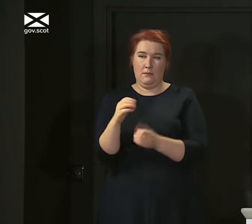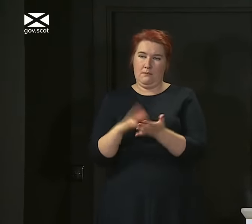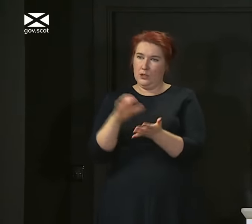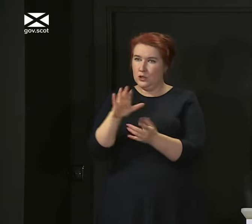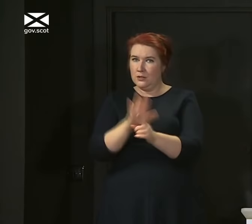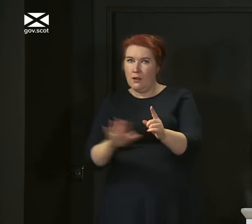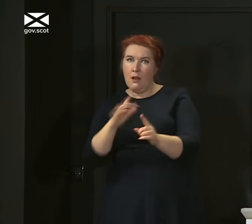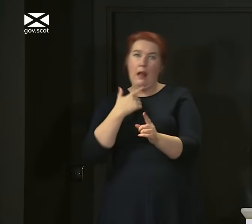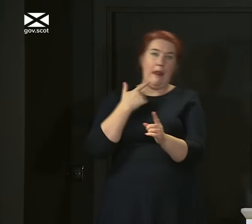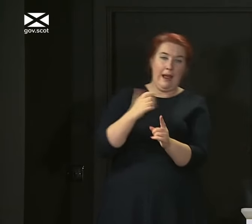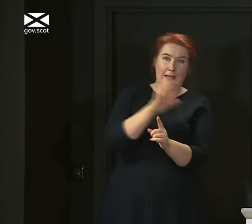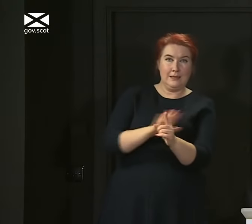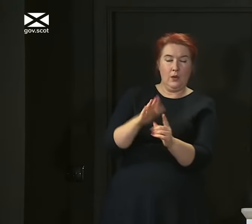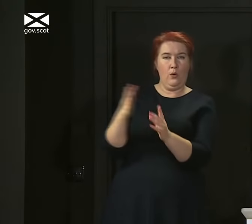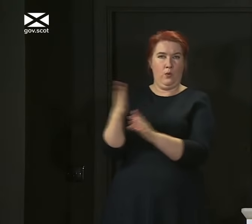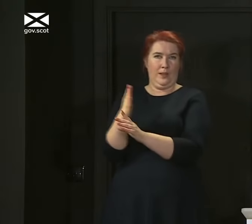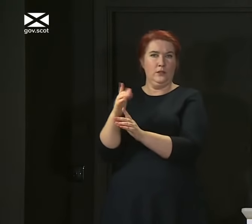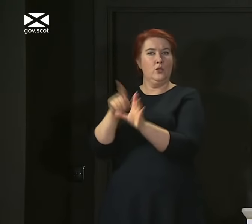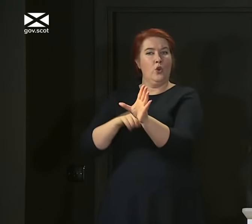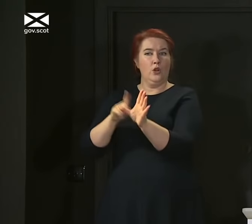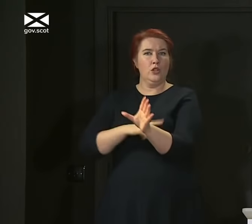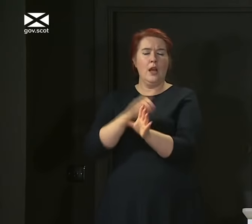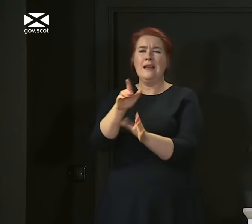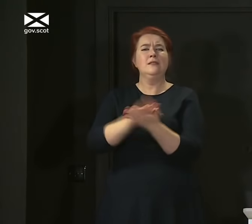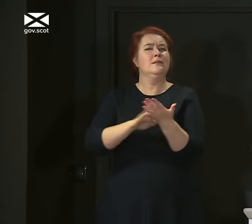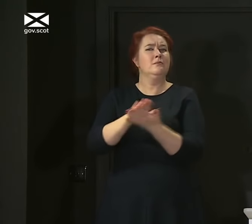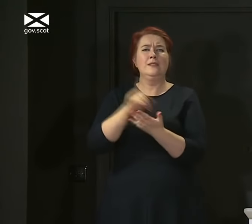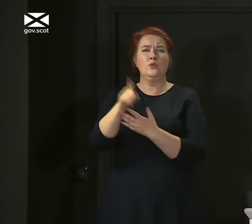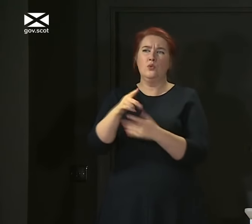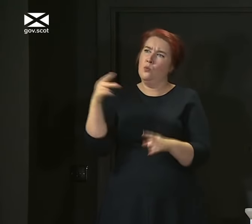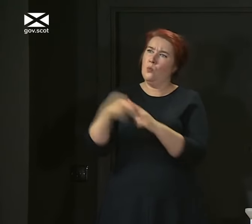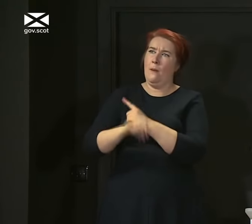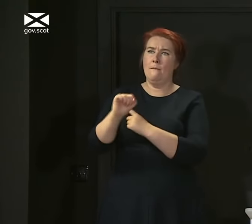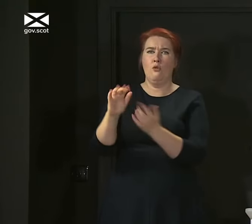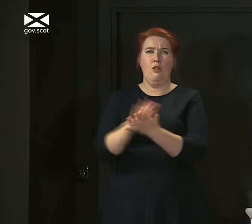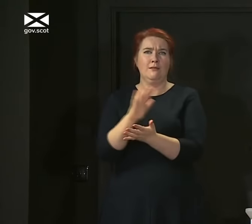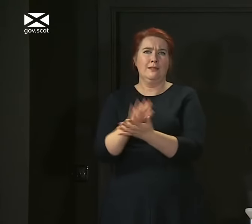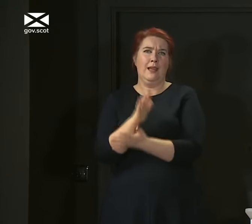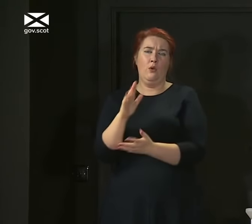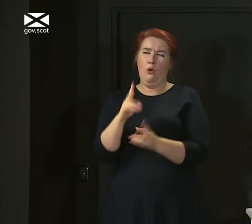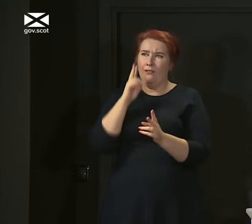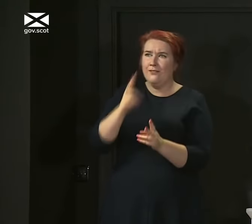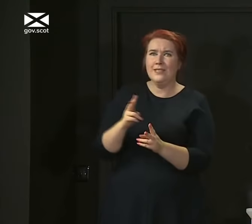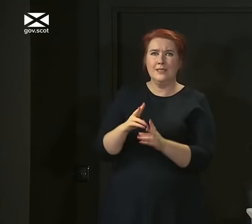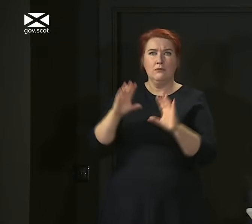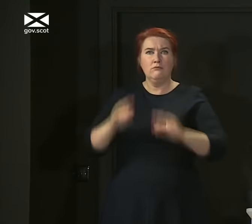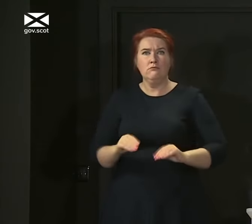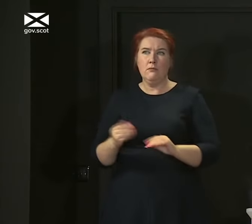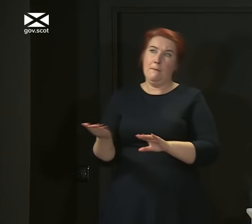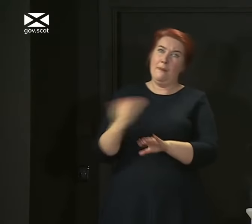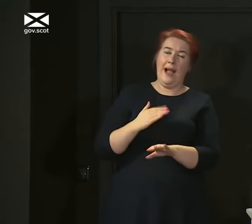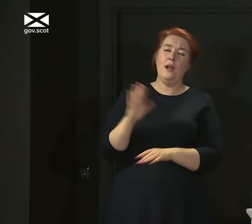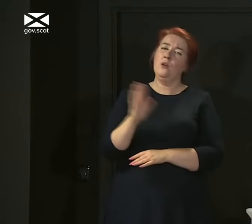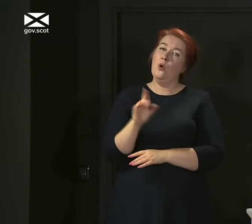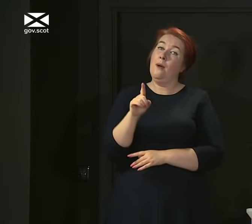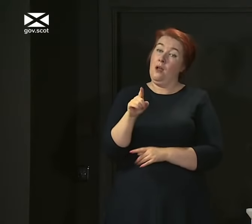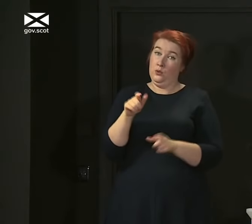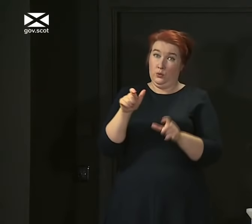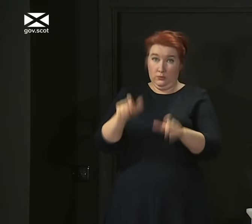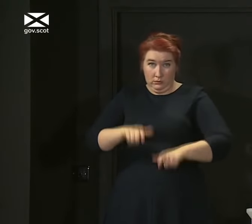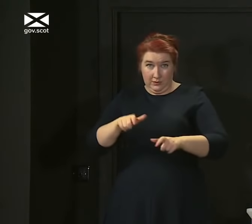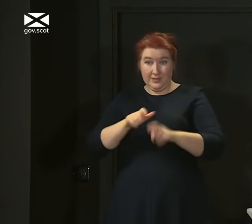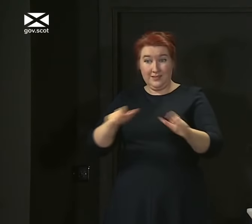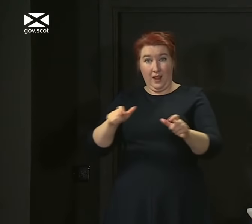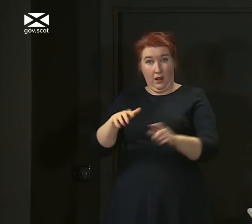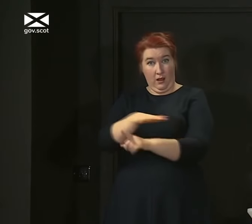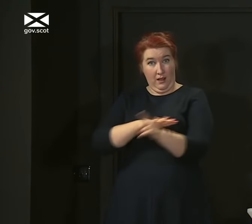now, I want to be clear that we're not asking you to cut short your visit. But while you are there, you must follow the